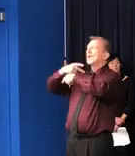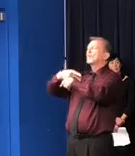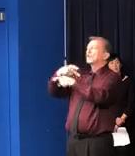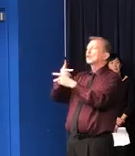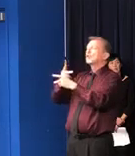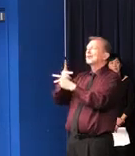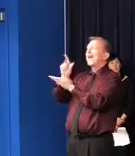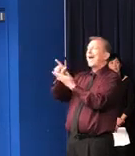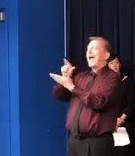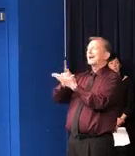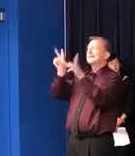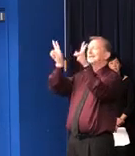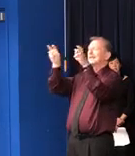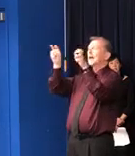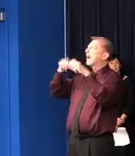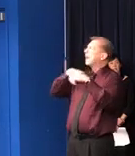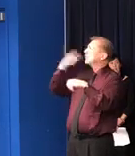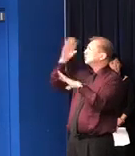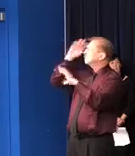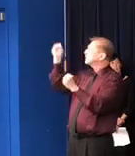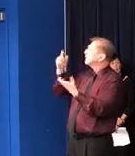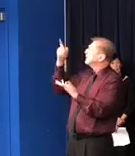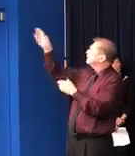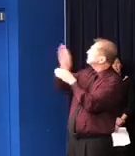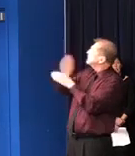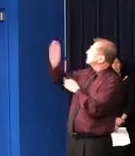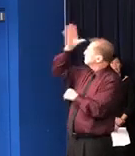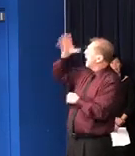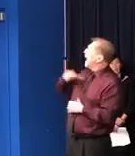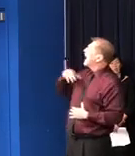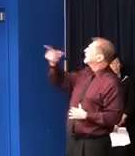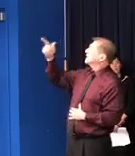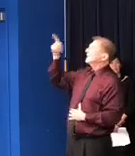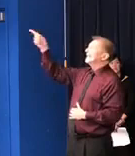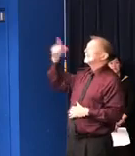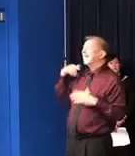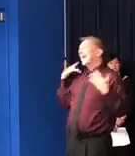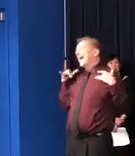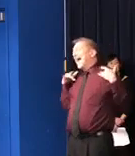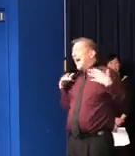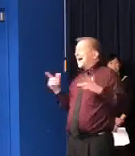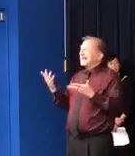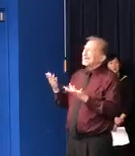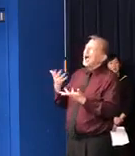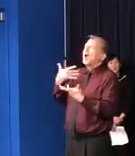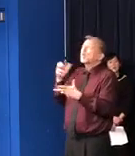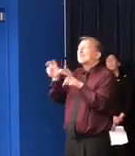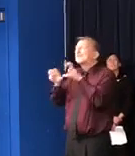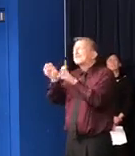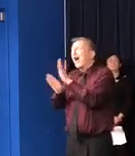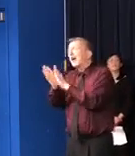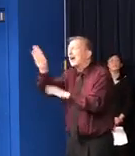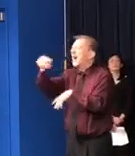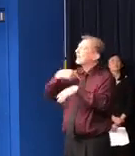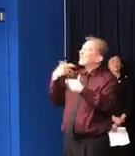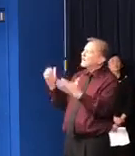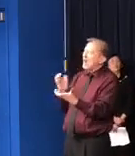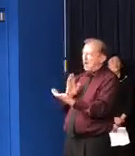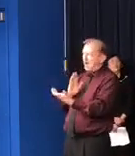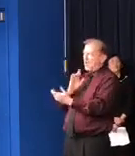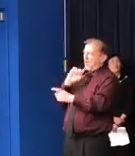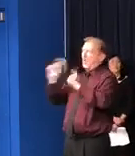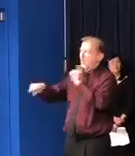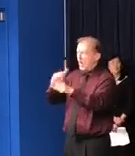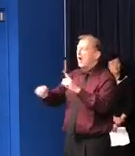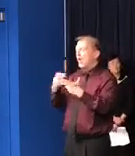As I said to the president directly, look, he's a businessman. He didn't want to interfere with the capital market, you know, with the capitalist market. He wants